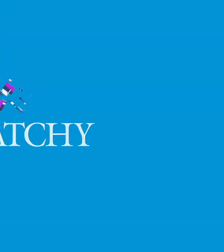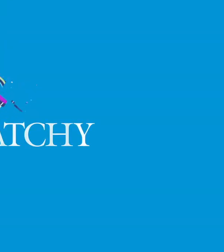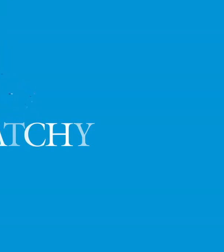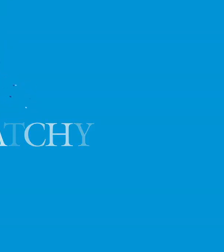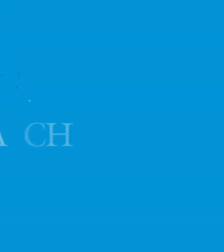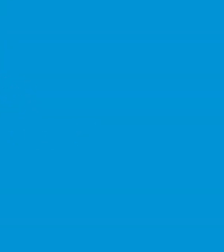Thank Thank